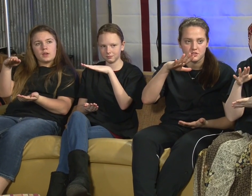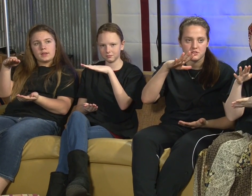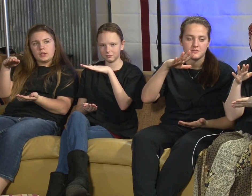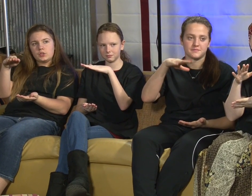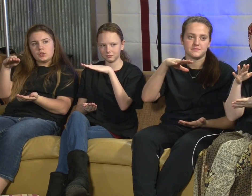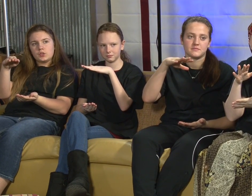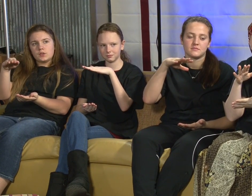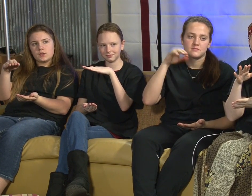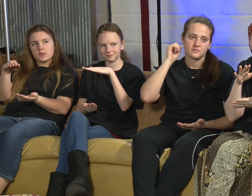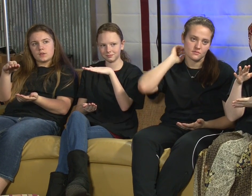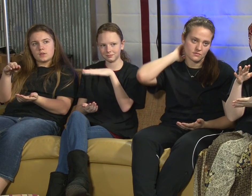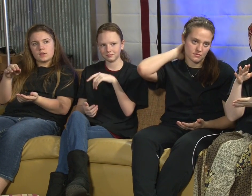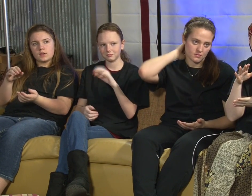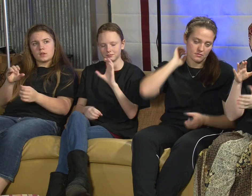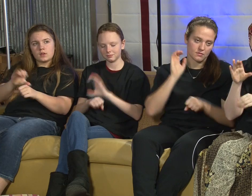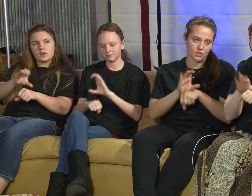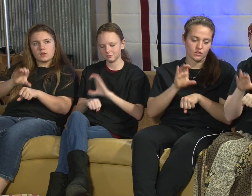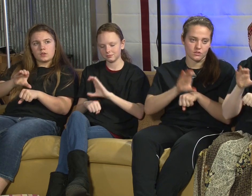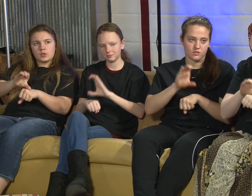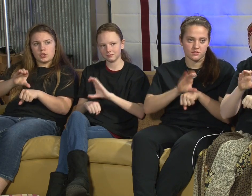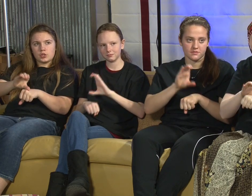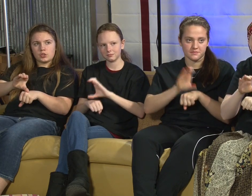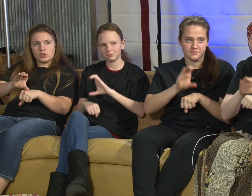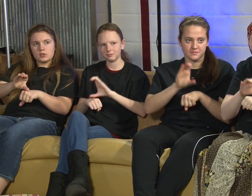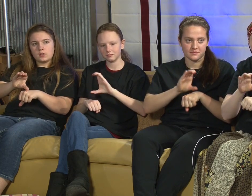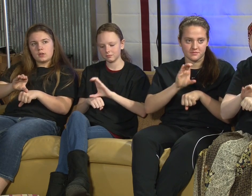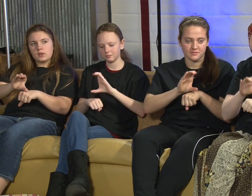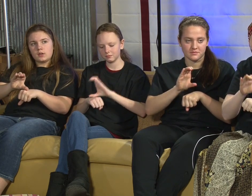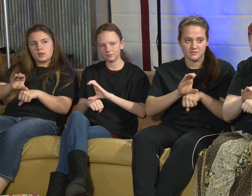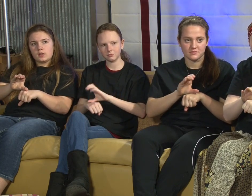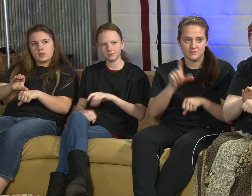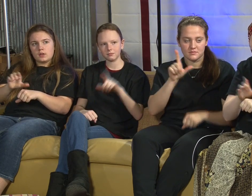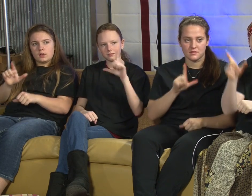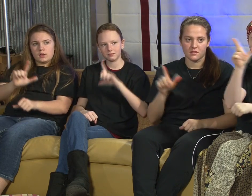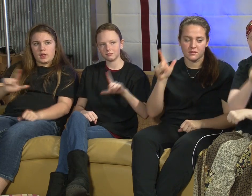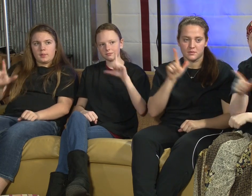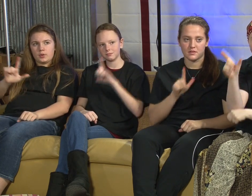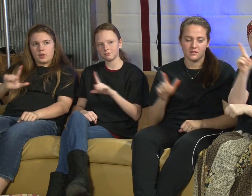College. College. Church. Church. Library.